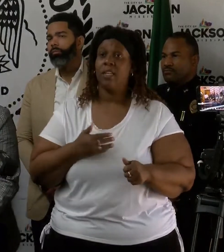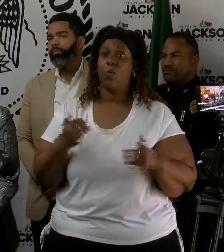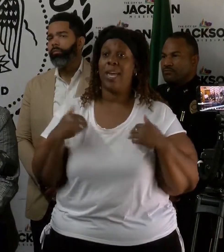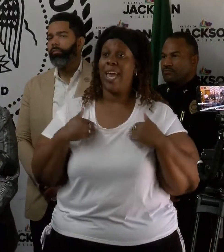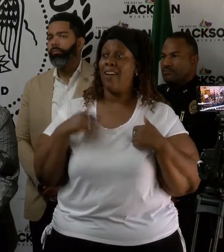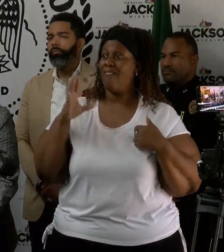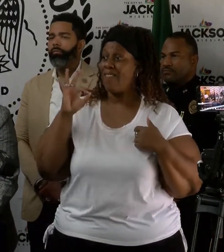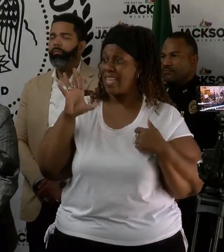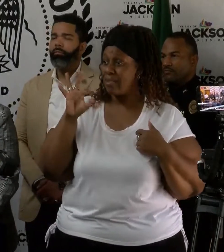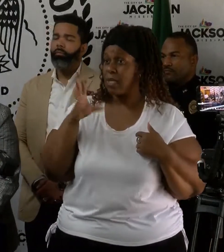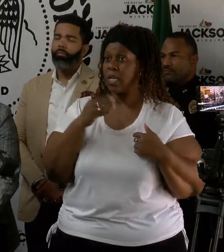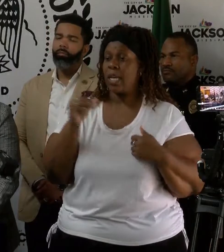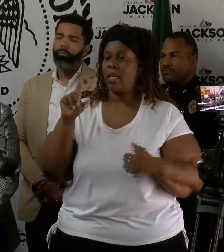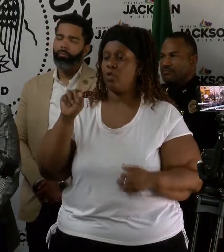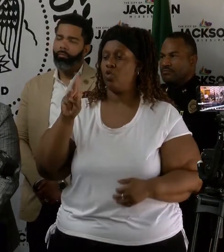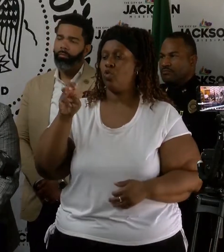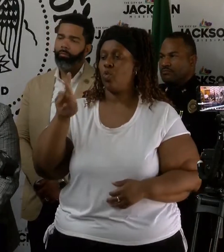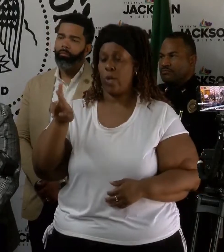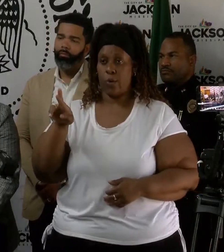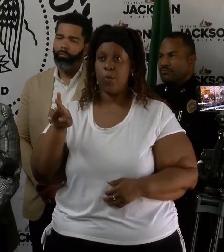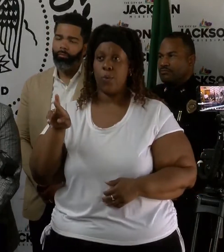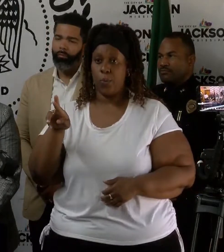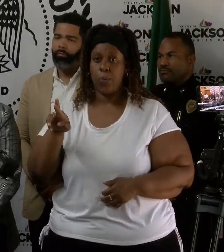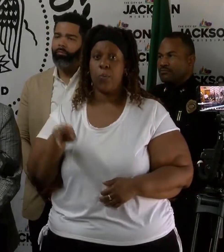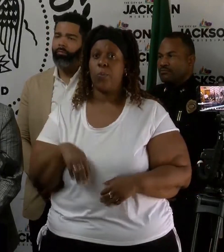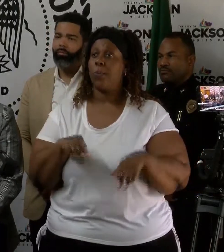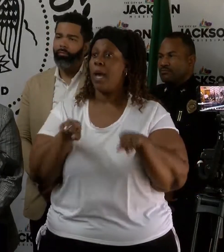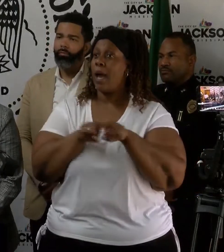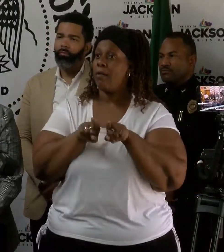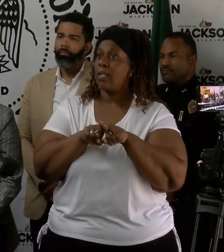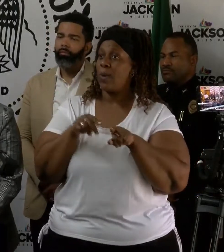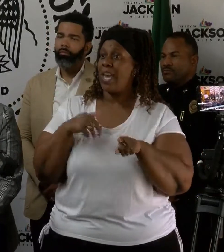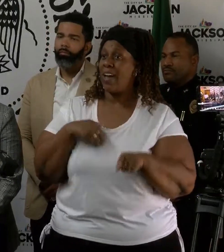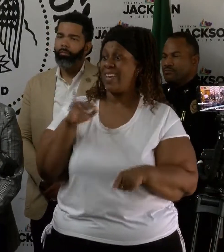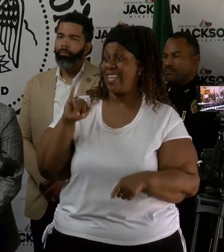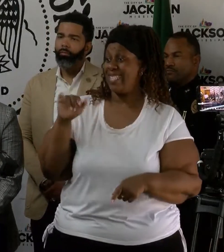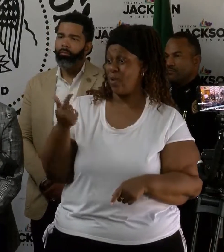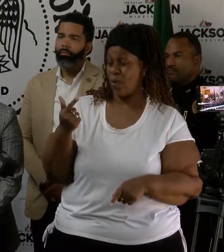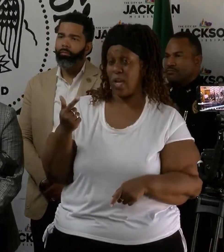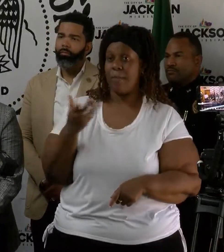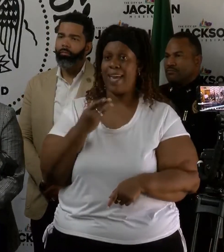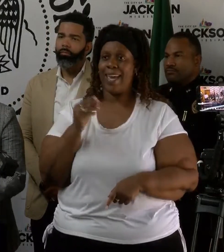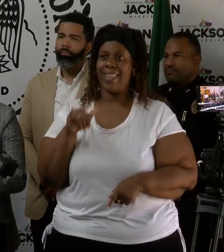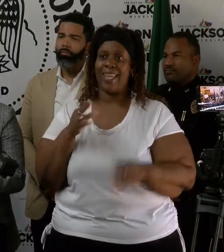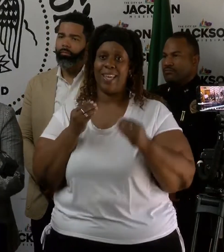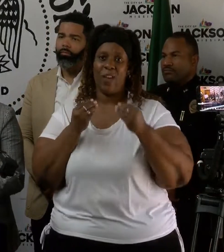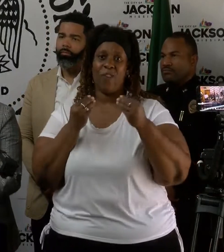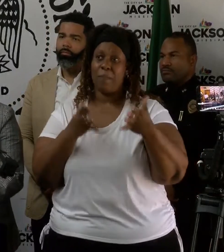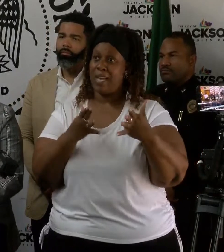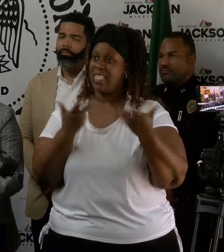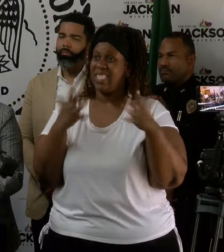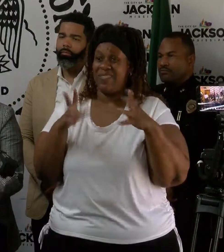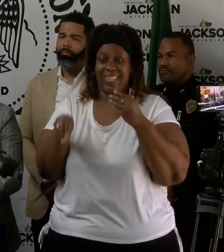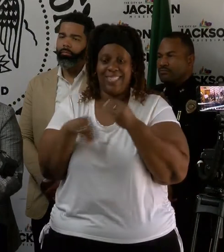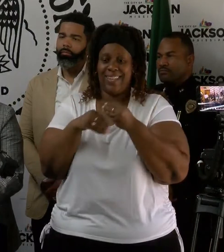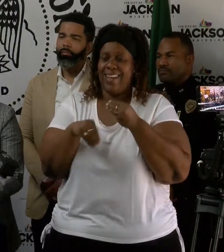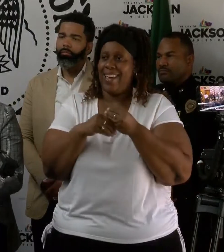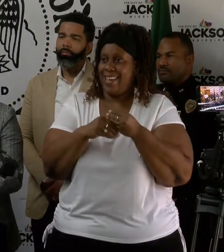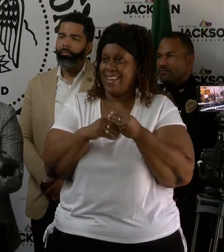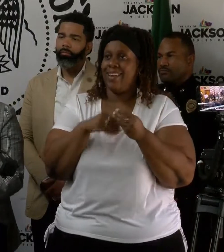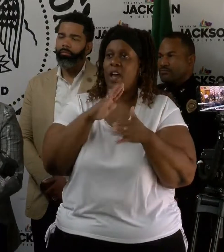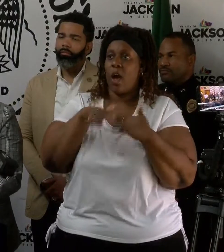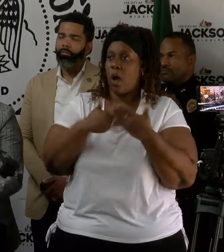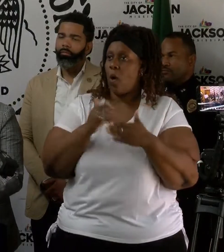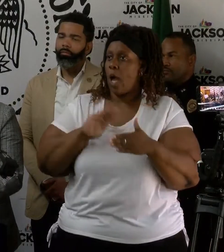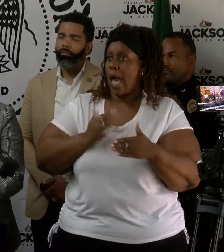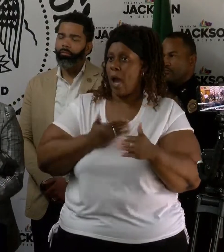have a Facebook and Twitter accounts as well as Instagram. And that information and all of Red Cross services